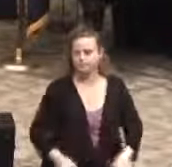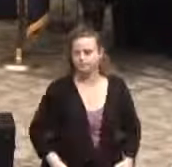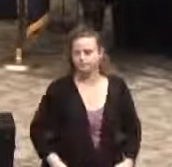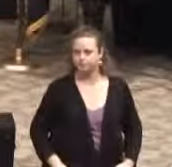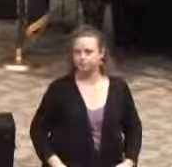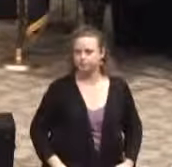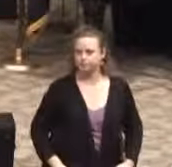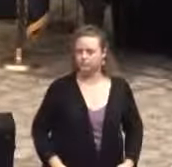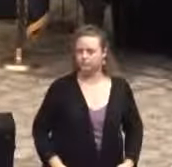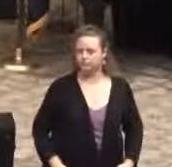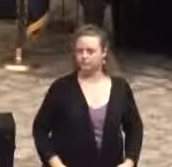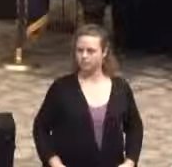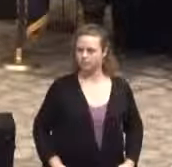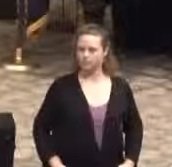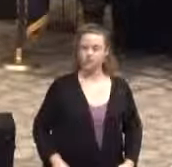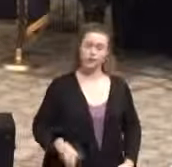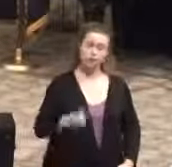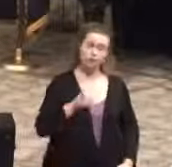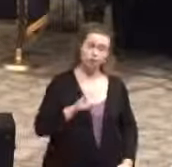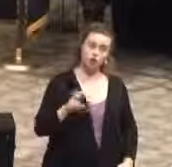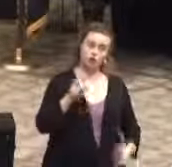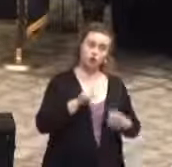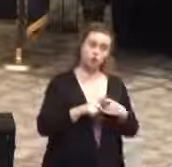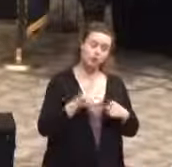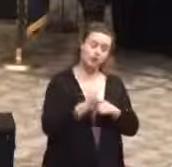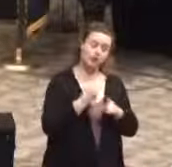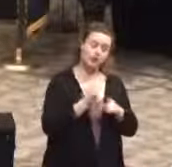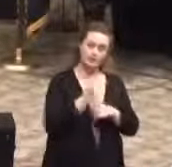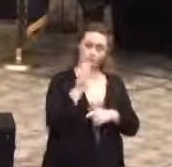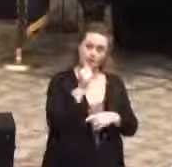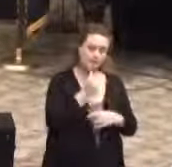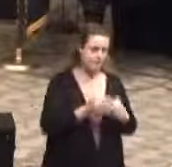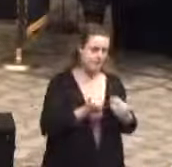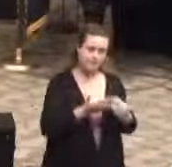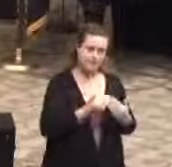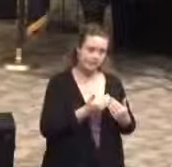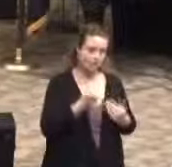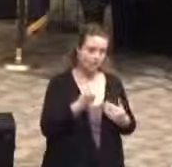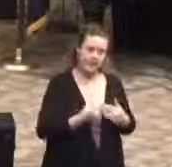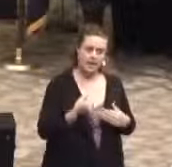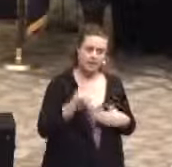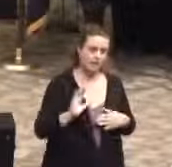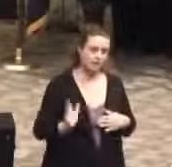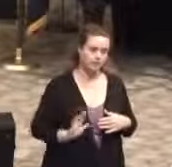Even with that, though, the journey into corrections is not going to be an easy one. It's not an easy one for anybody.